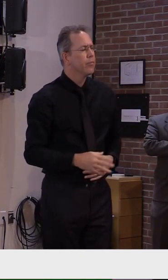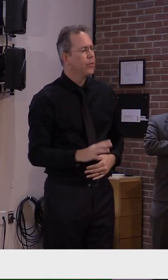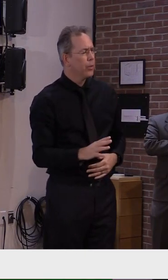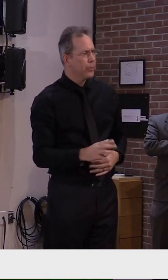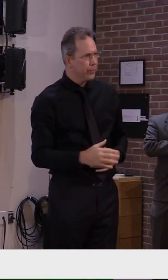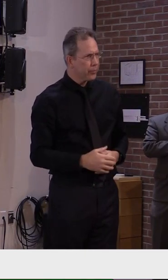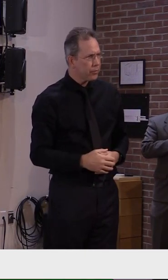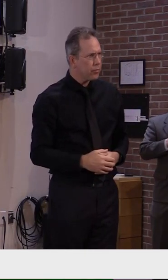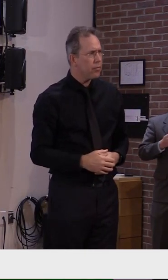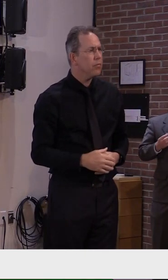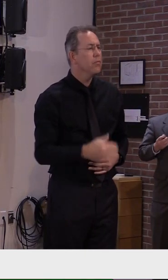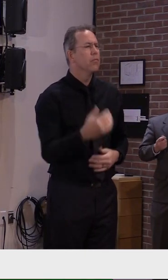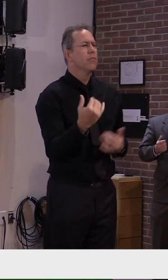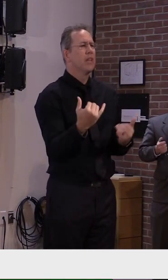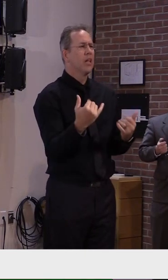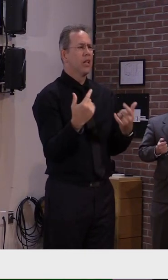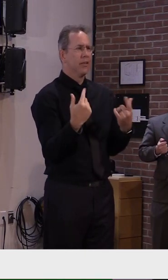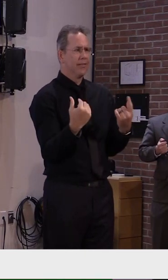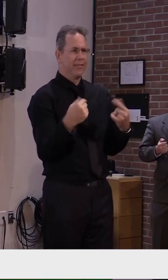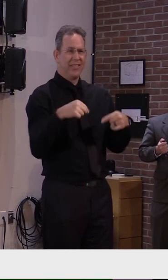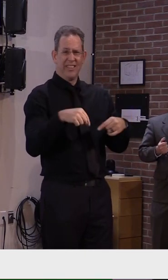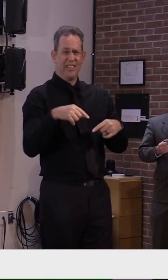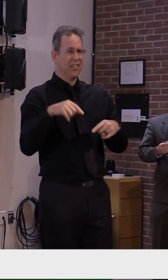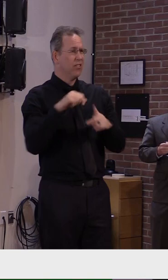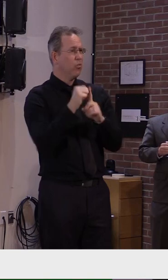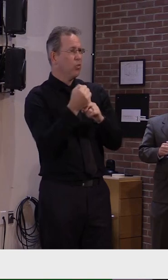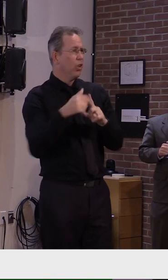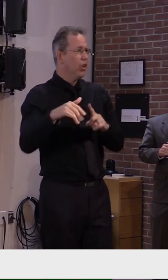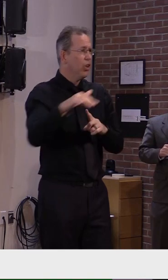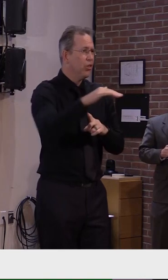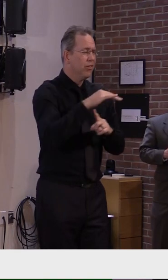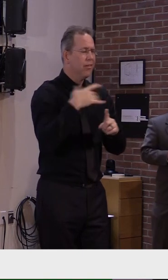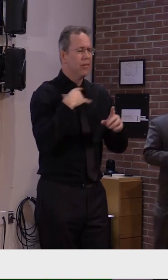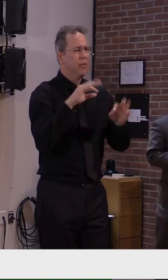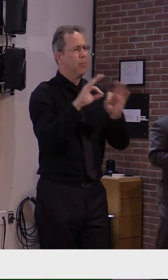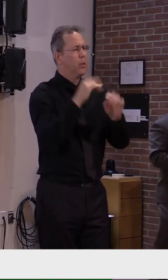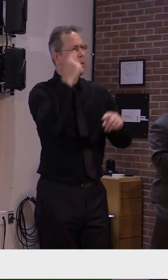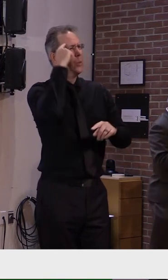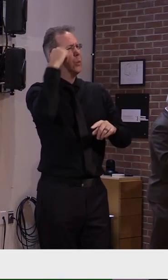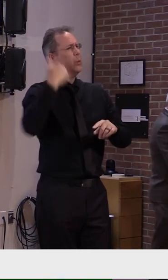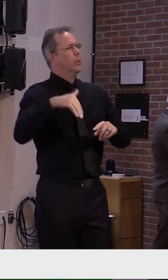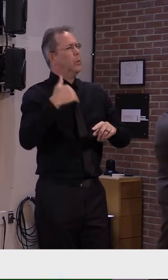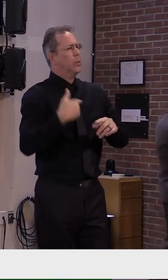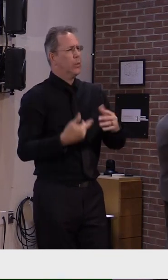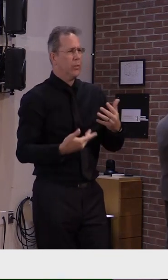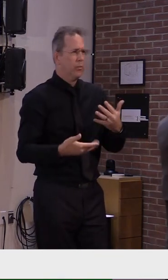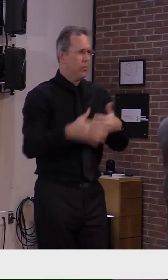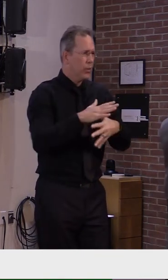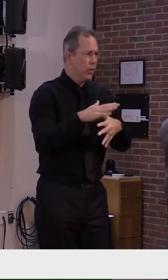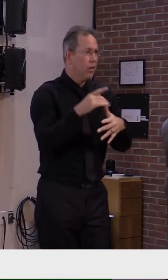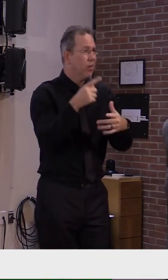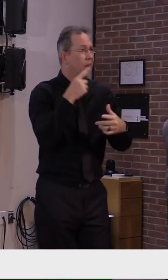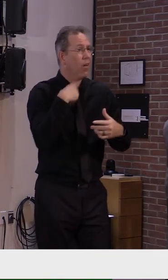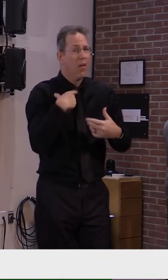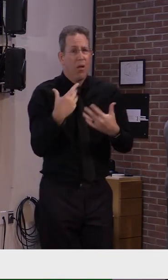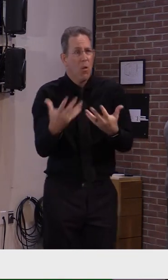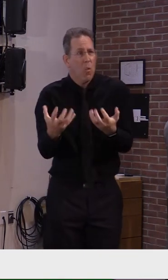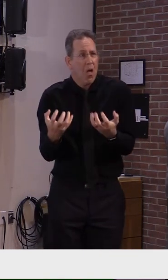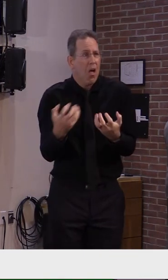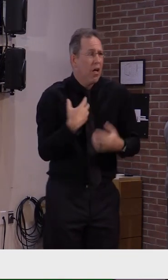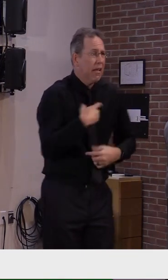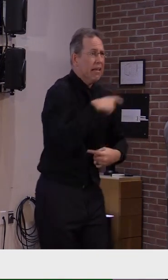we're in, we've got to prioritize need over want. In my view,